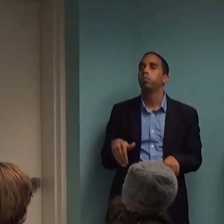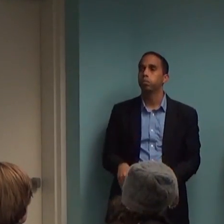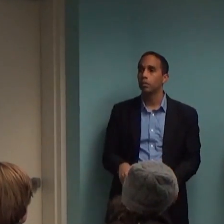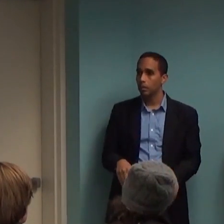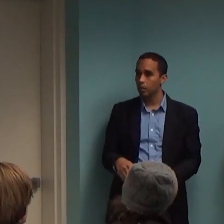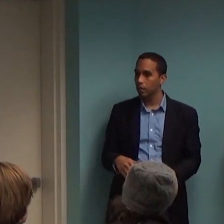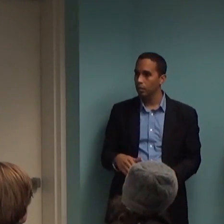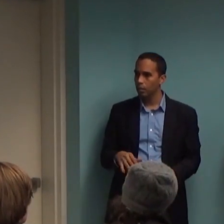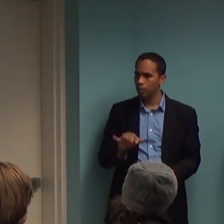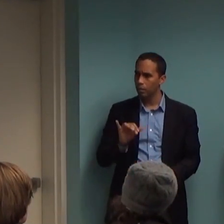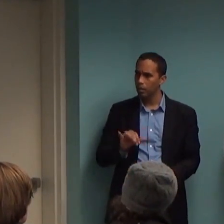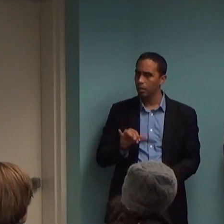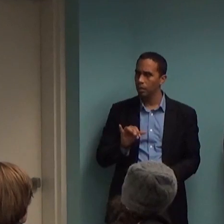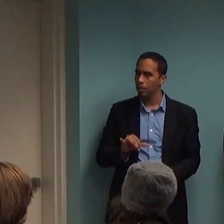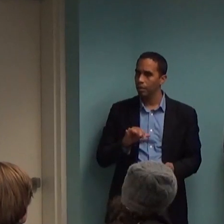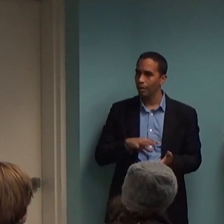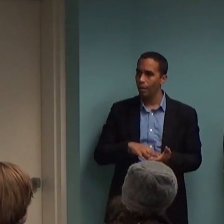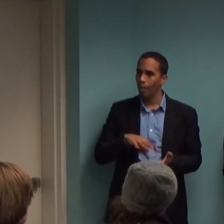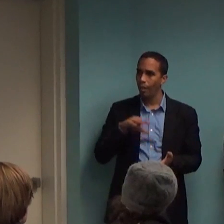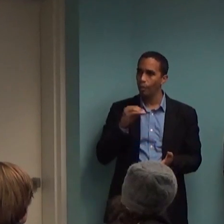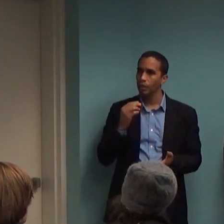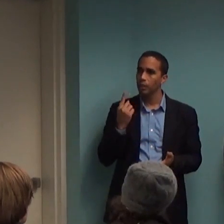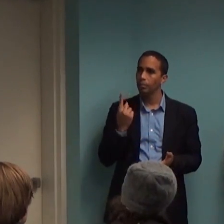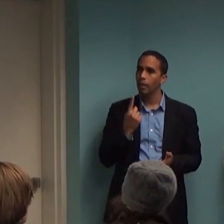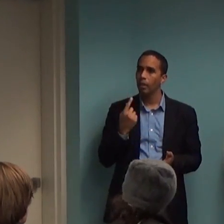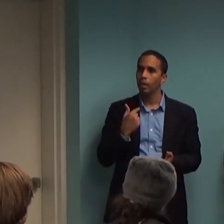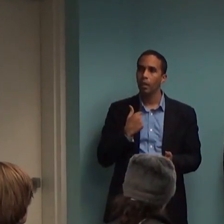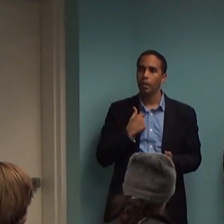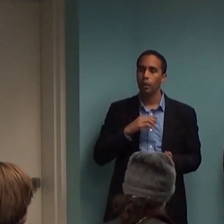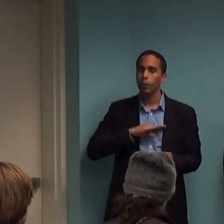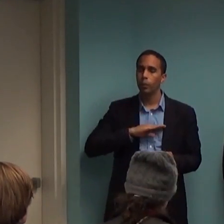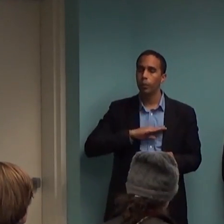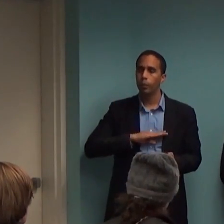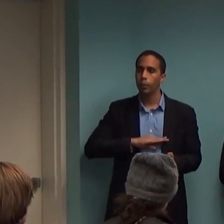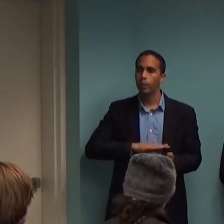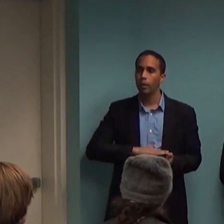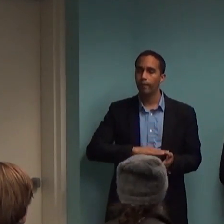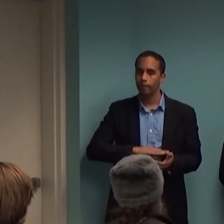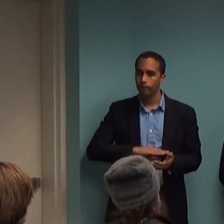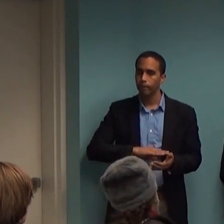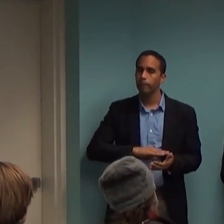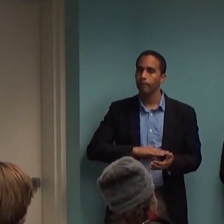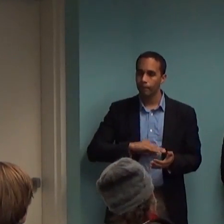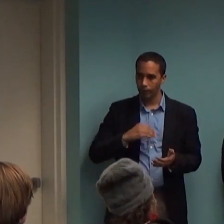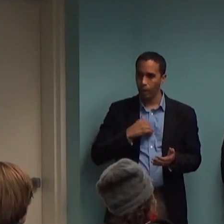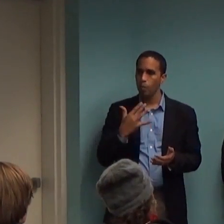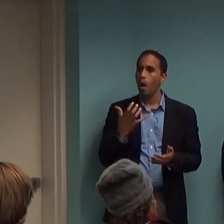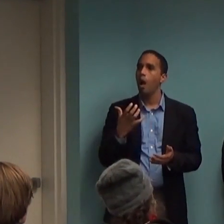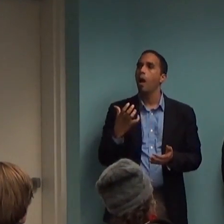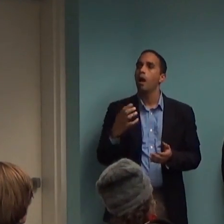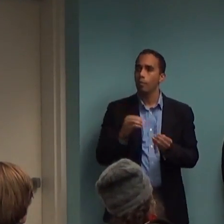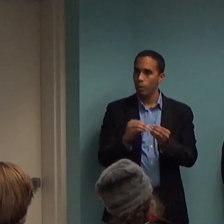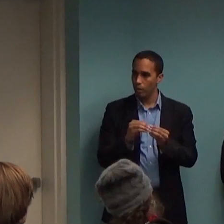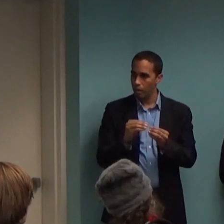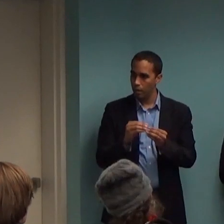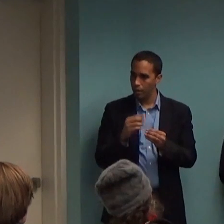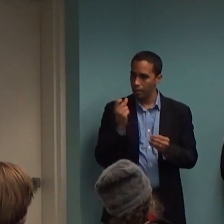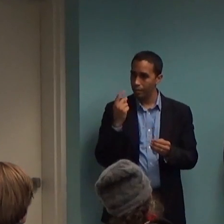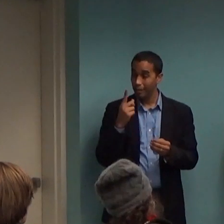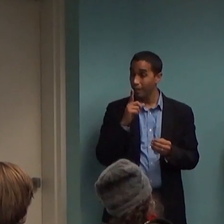relief. And so that's, that's the class of conditions that are very likely to get medication when it might not have been necessary. And the research